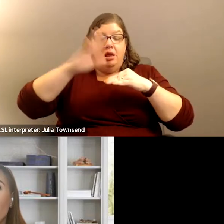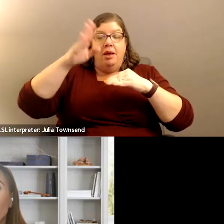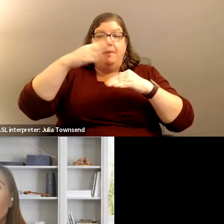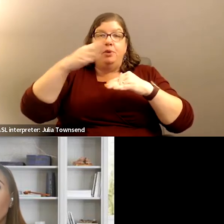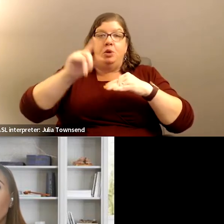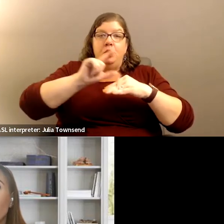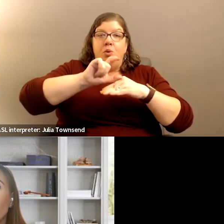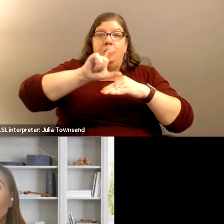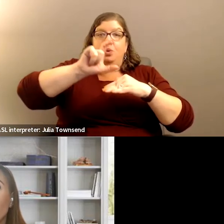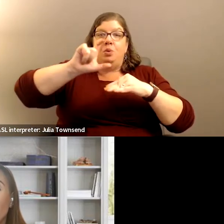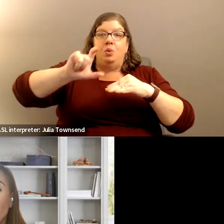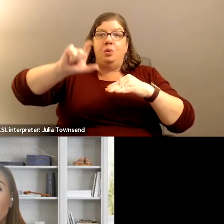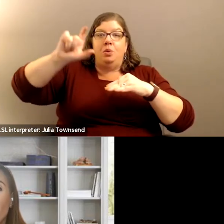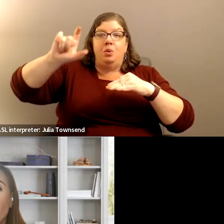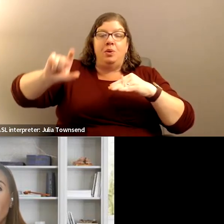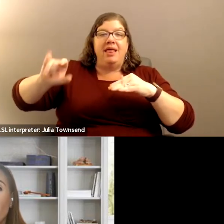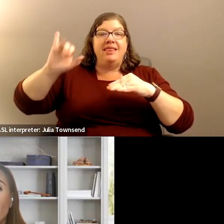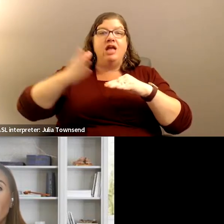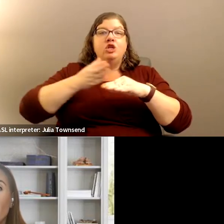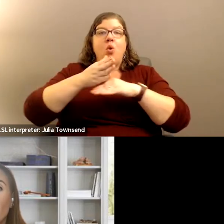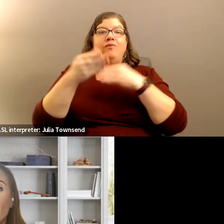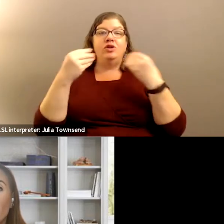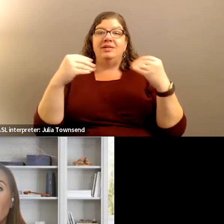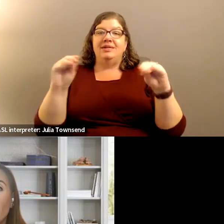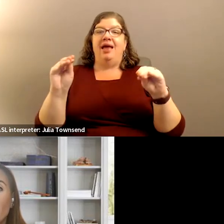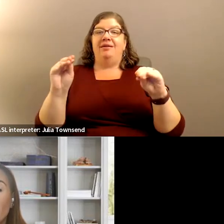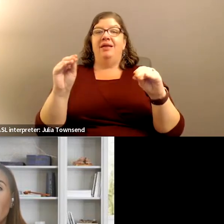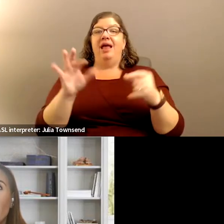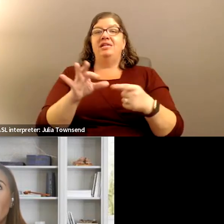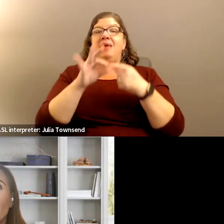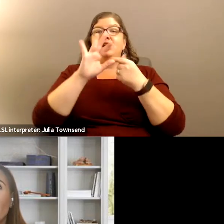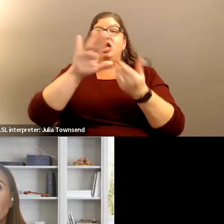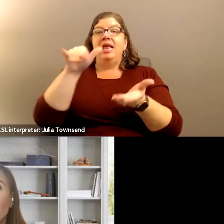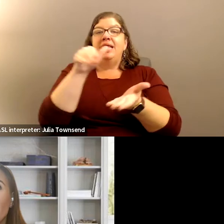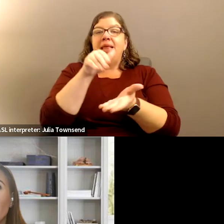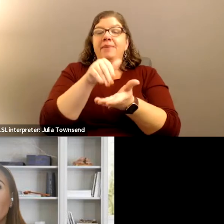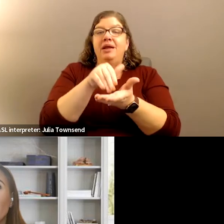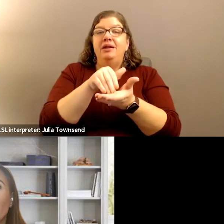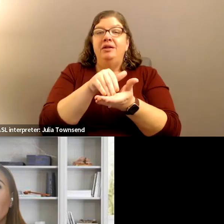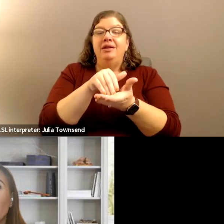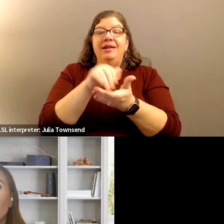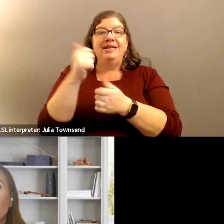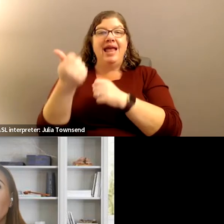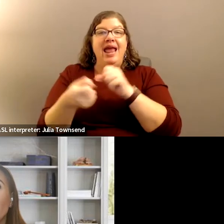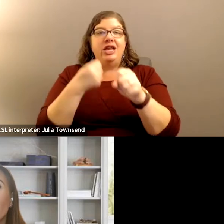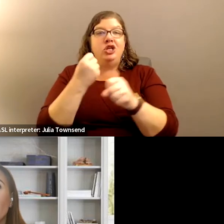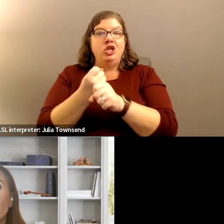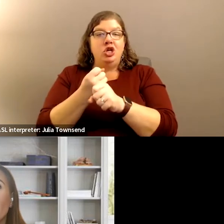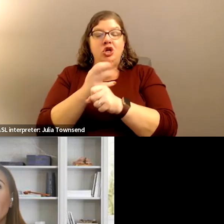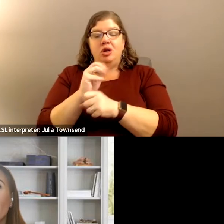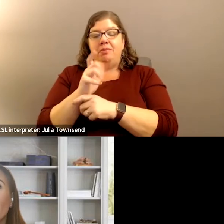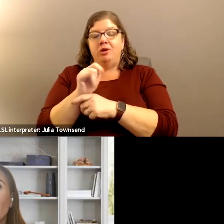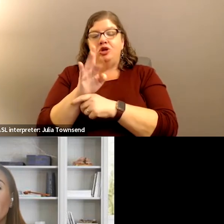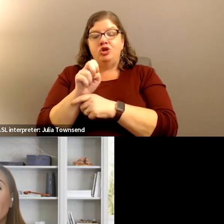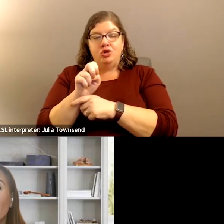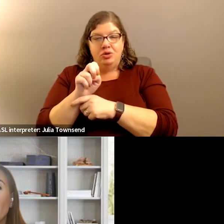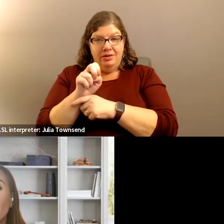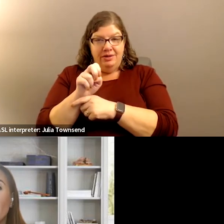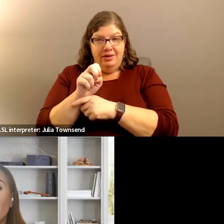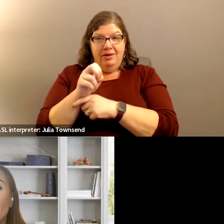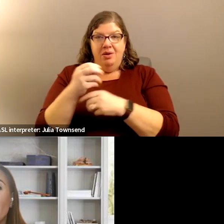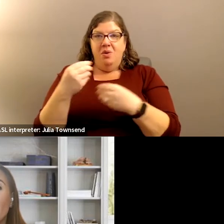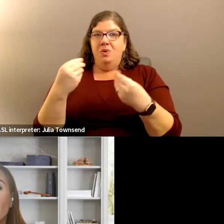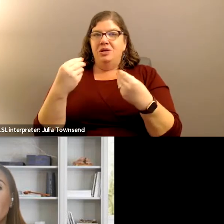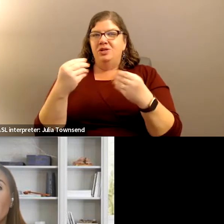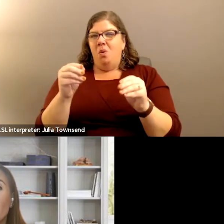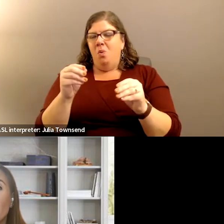was all the oversell. So, especially right there in the middle, the 10-year maturity, we ended up